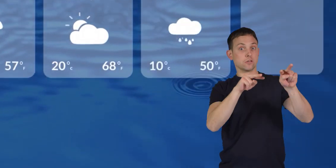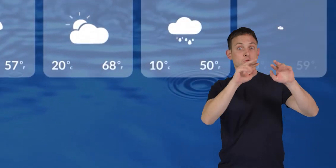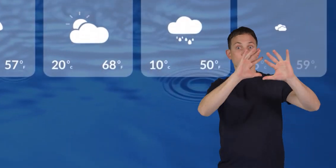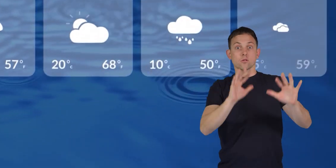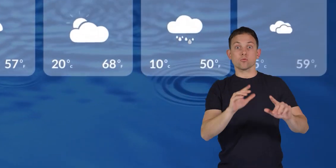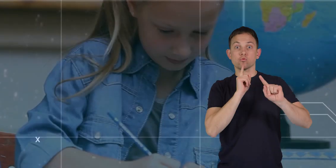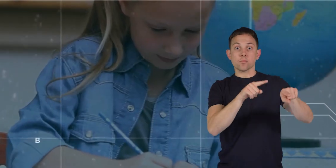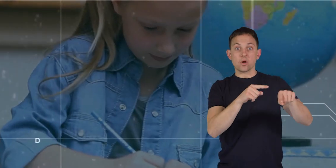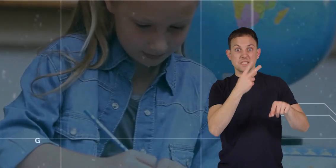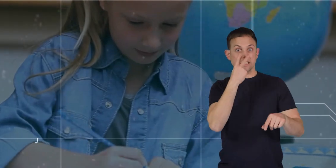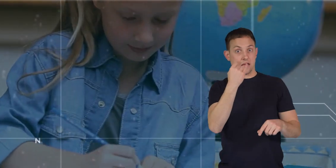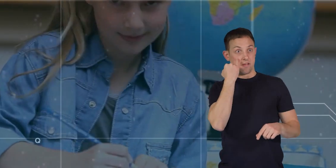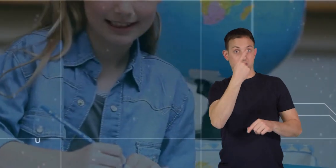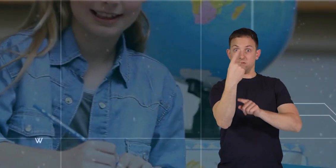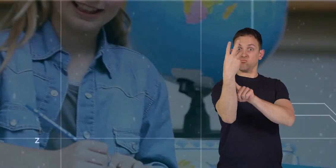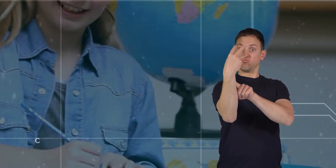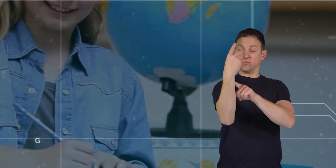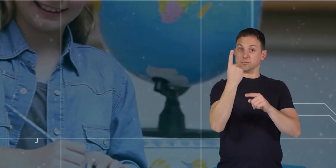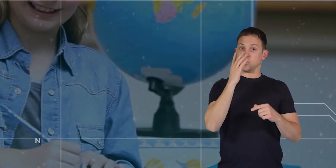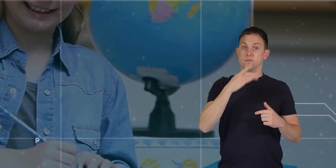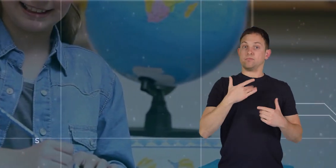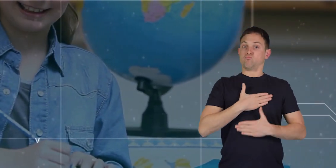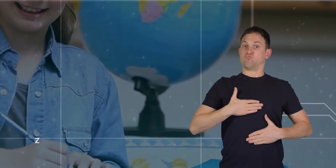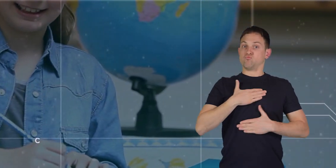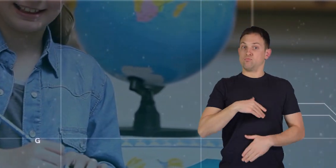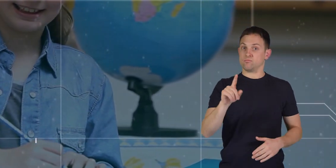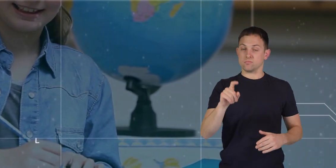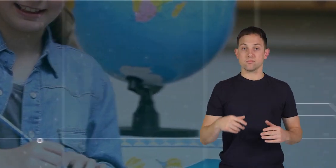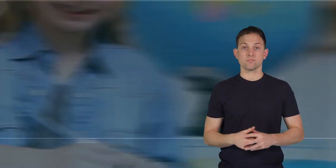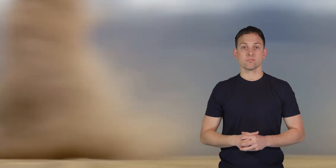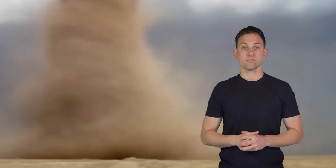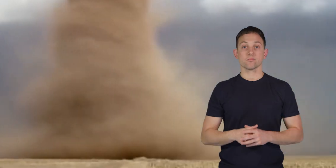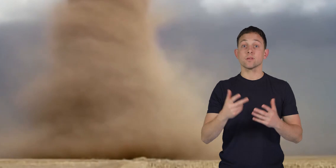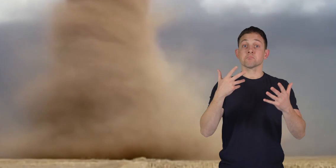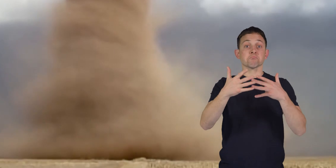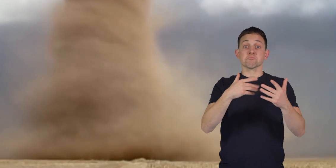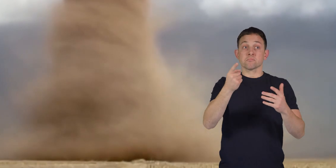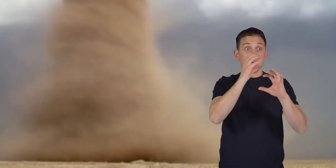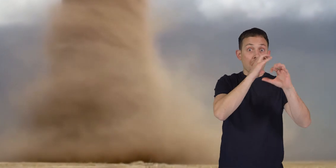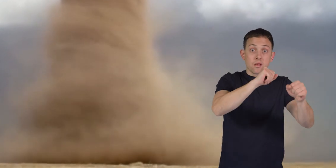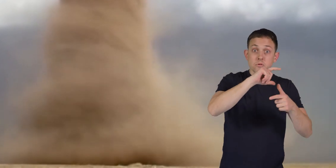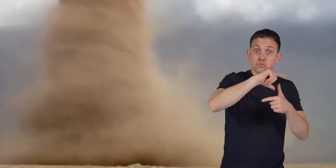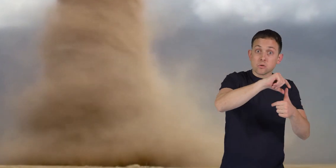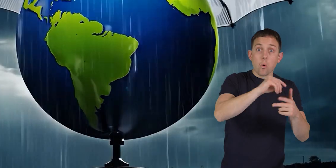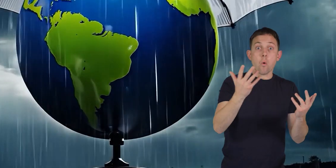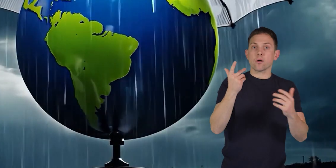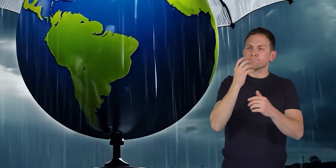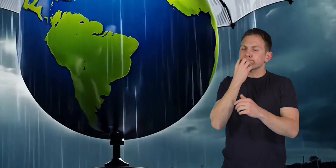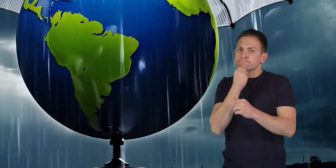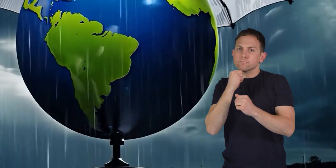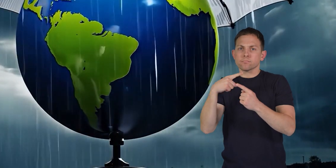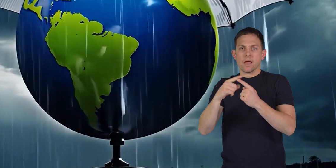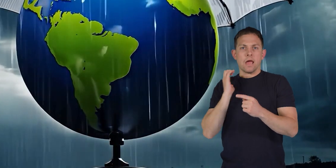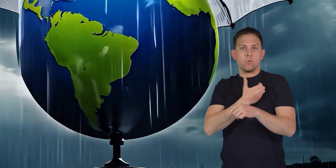watch weather reports and see if being in front of the camera would be something you would enjoy. Whether you are intrigued by tornadoes, or